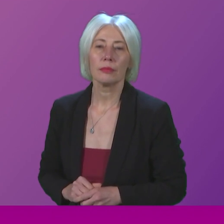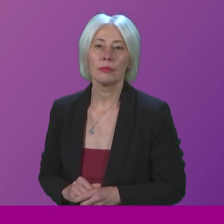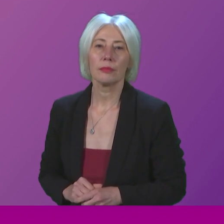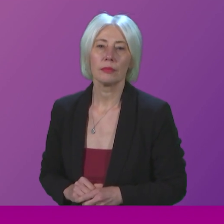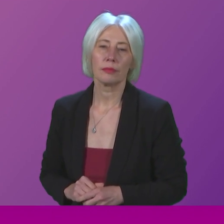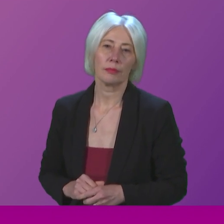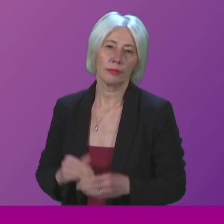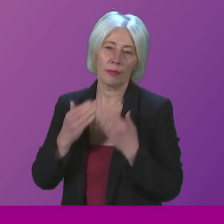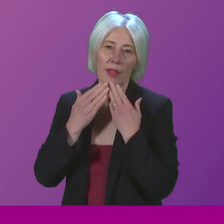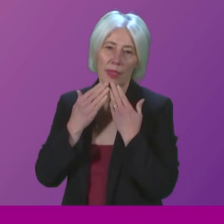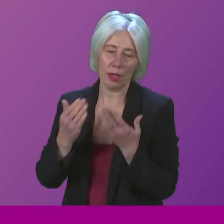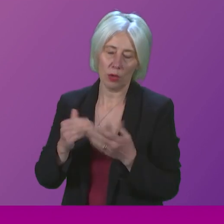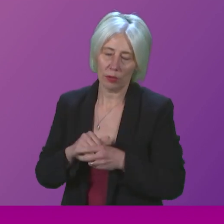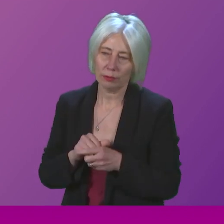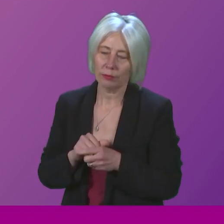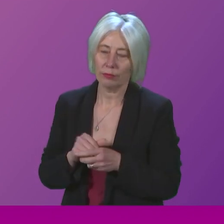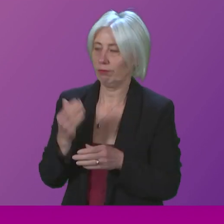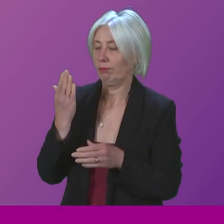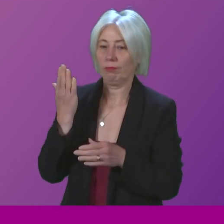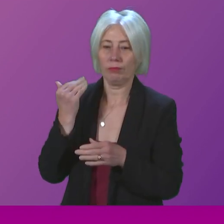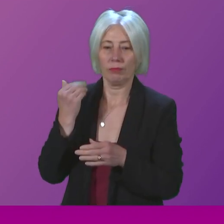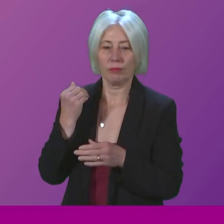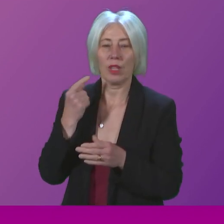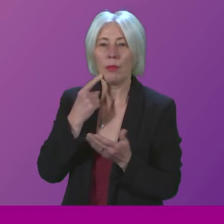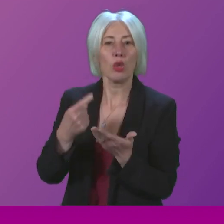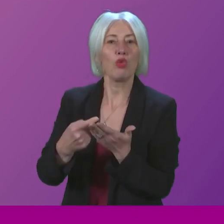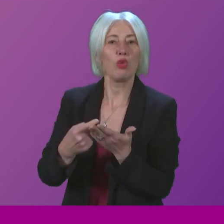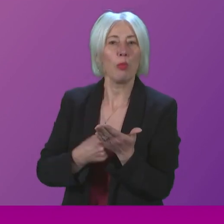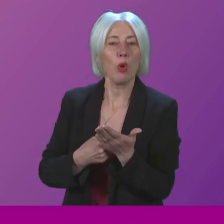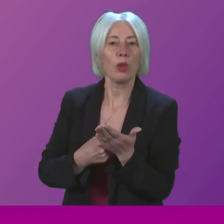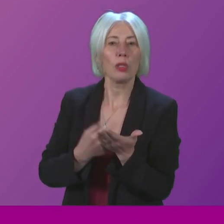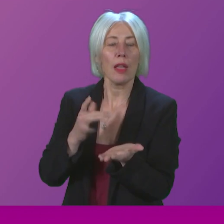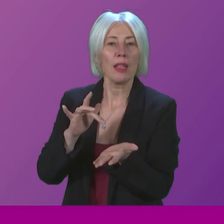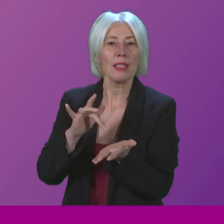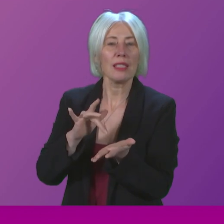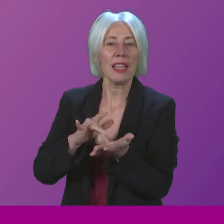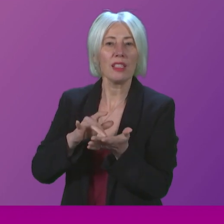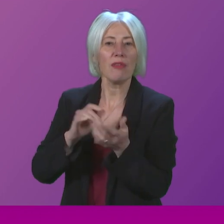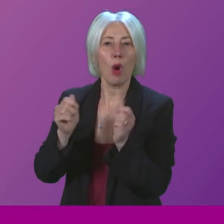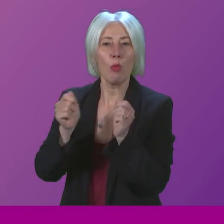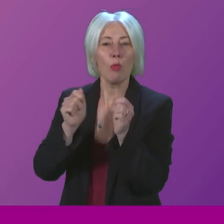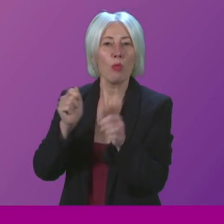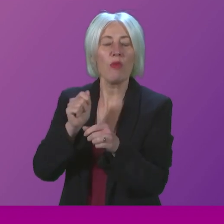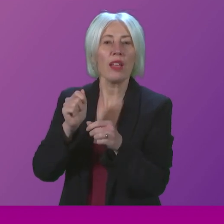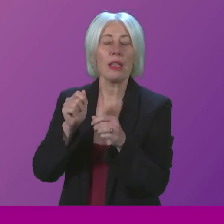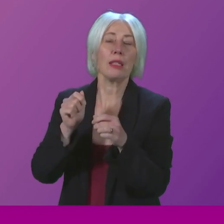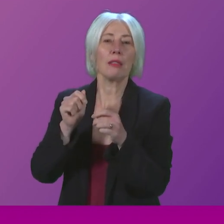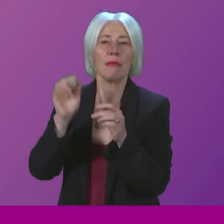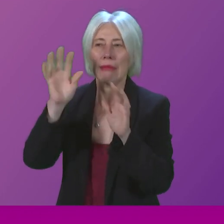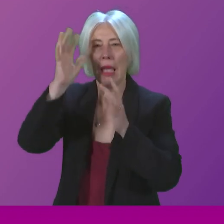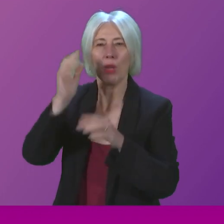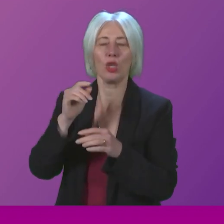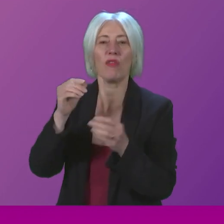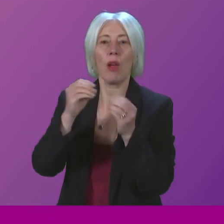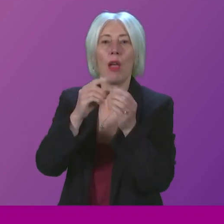Thank you, Presiding Officer. In recent hours reports have emerged that the Centre for the Moving Image, the charity that runs both the Belmont Cinema in